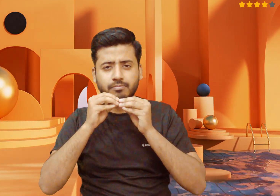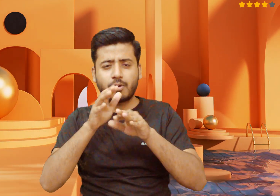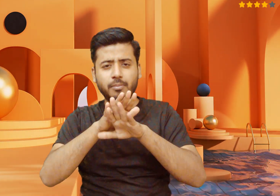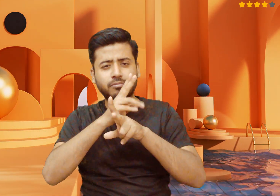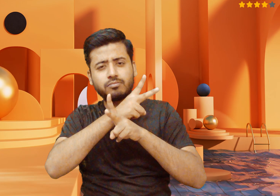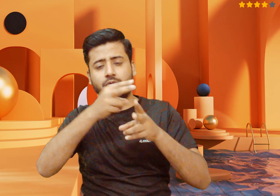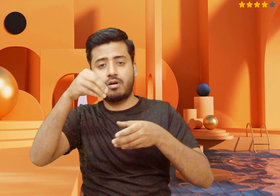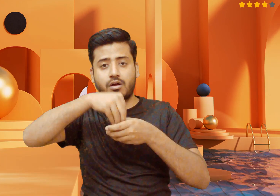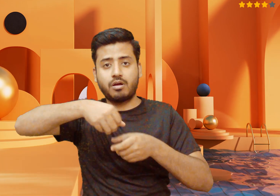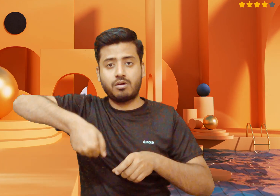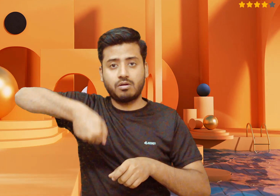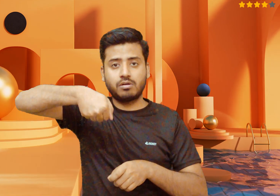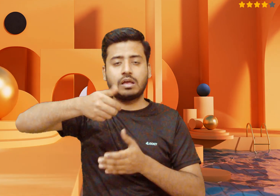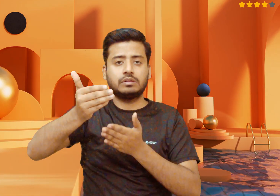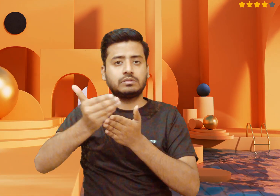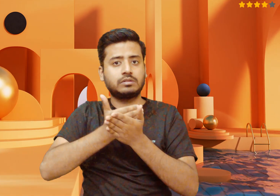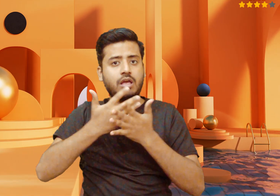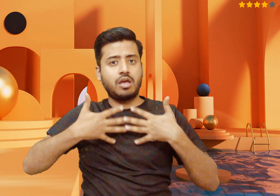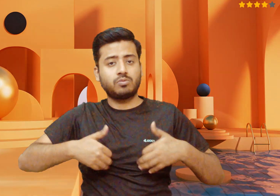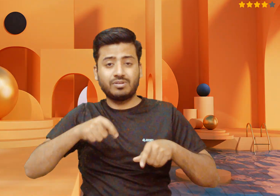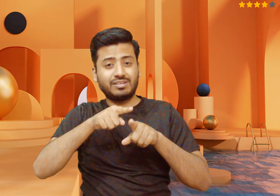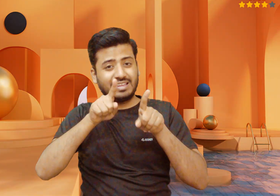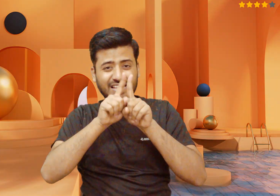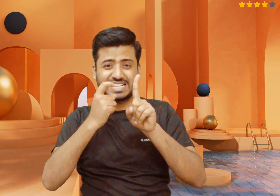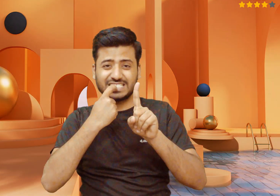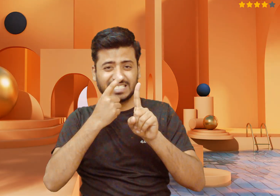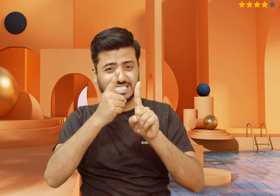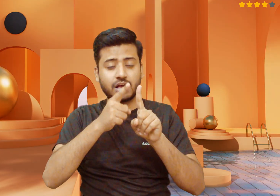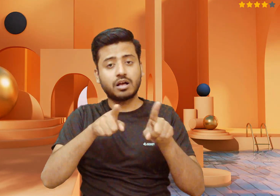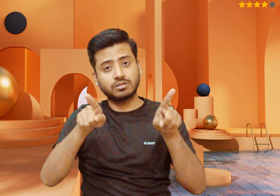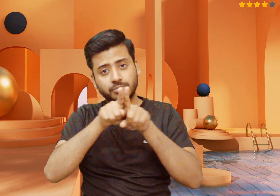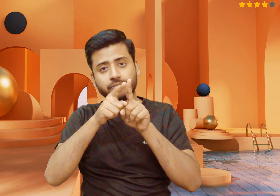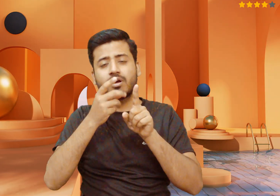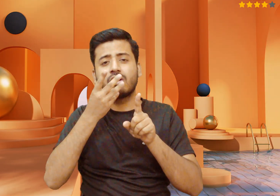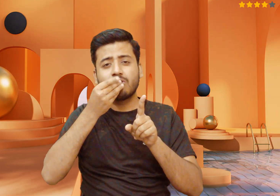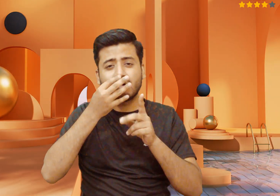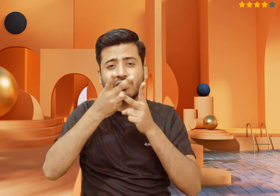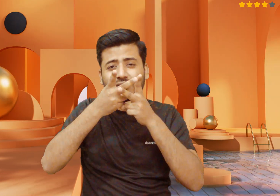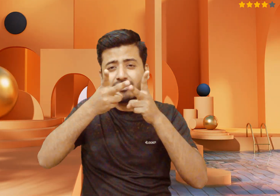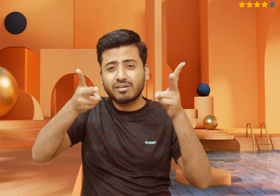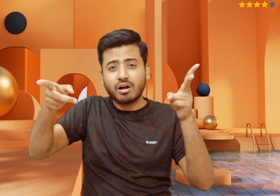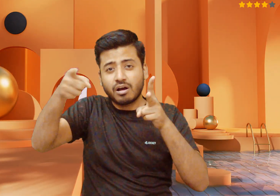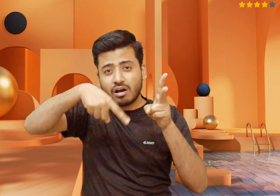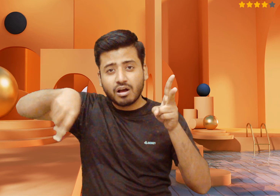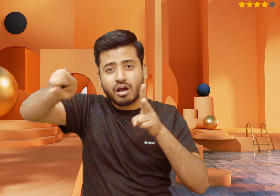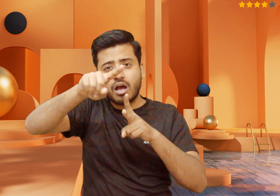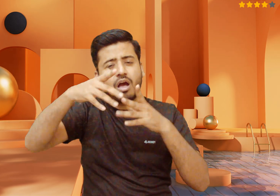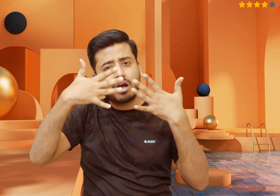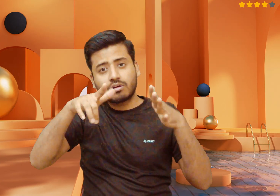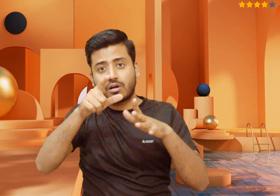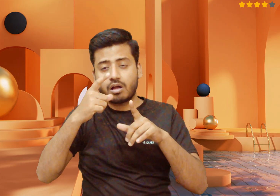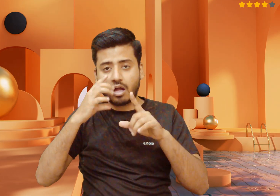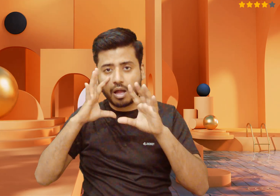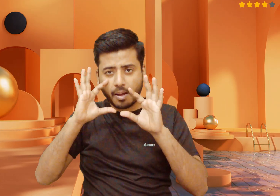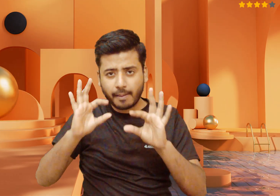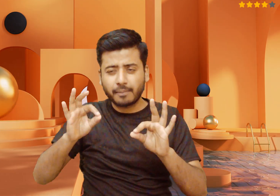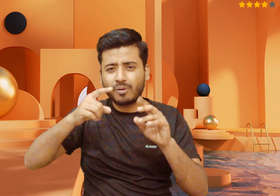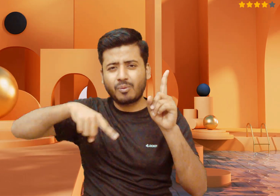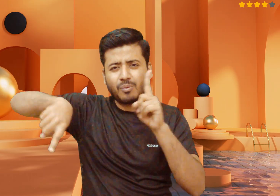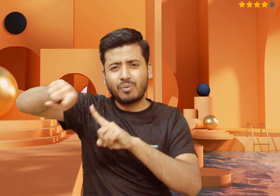leading to inflammation, genotoxicity, oxidative stress, and other negative health outcomes. Specific health impacts.